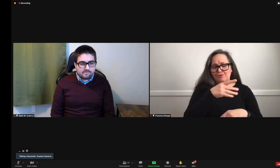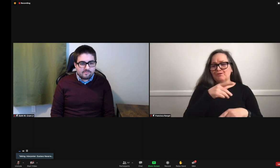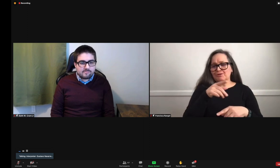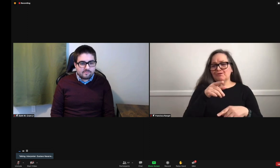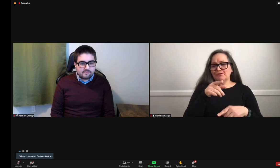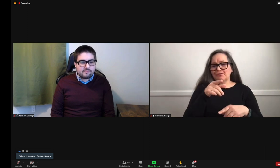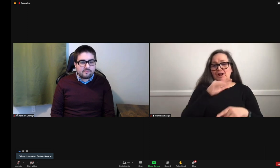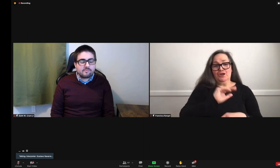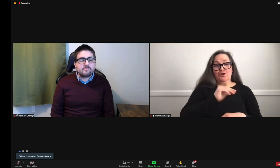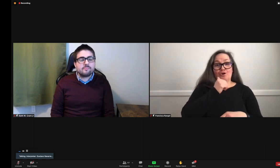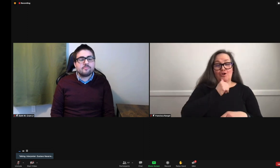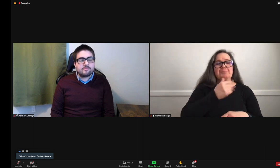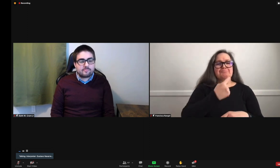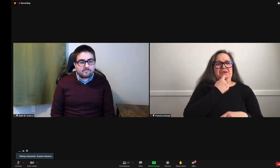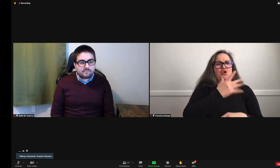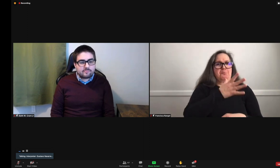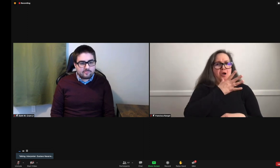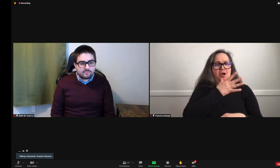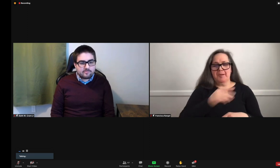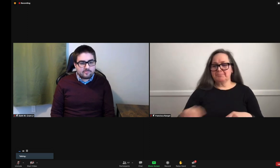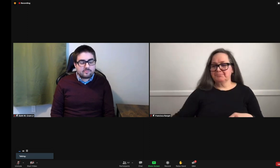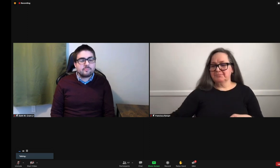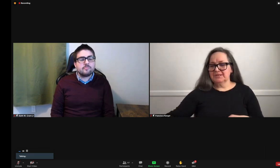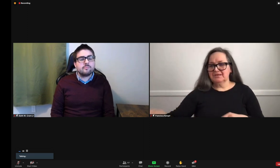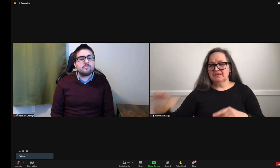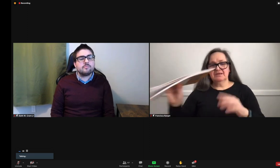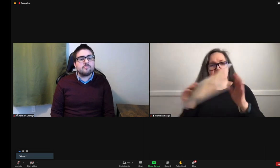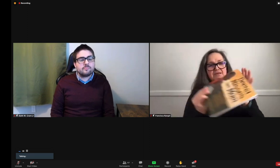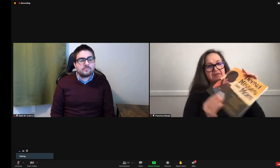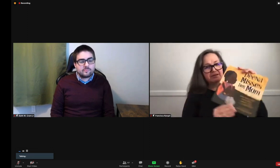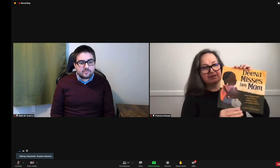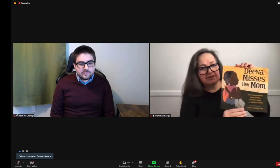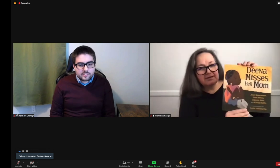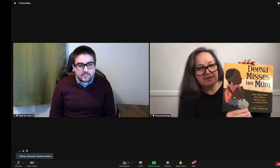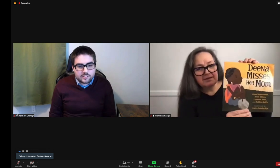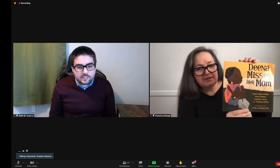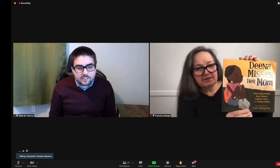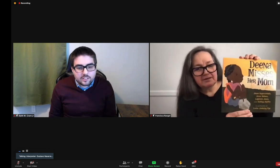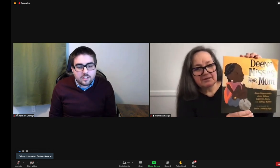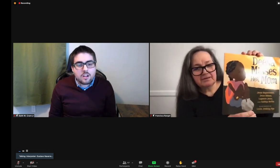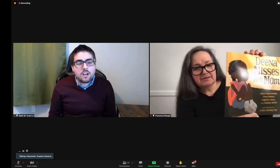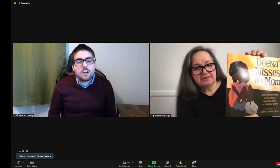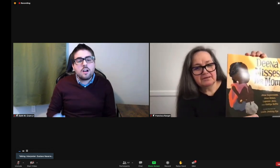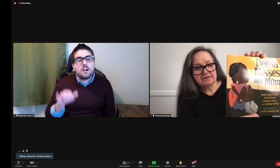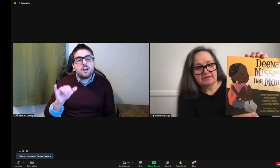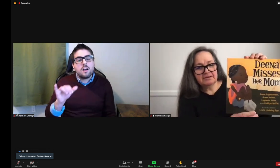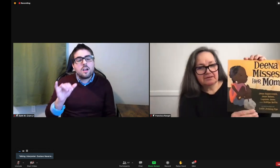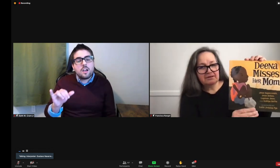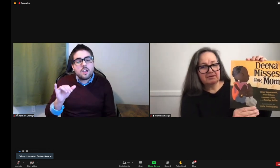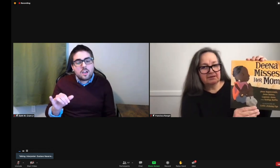and specifically, talked about the little girl that misses her mom.